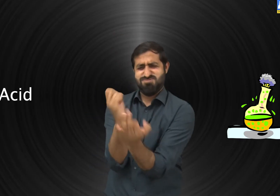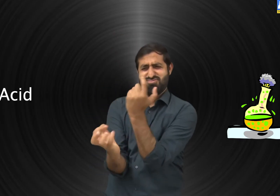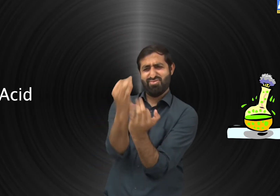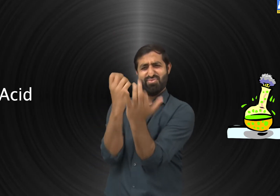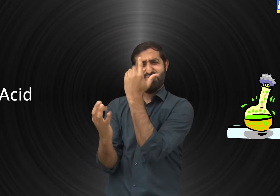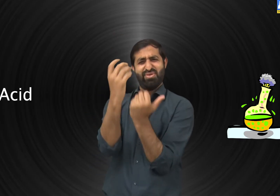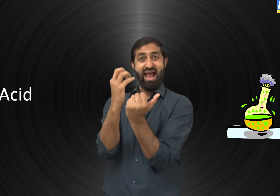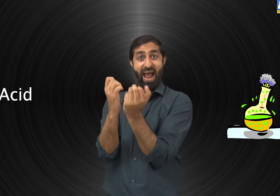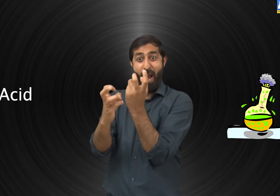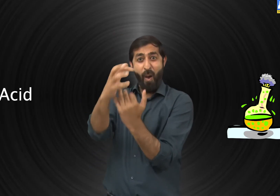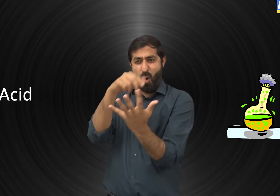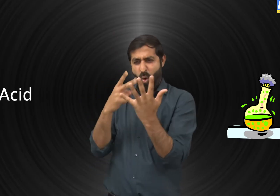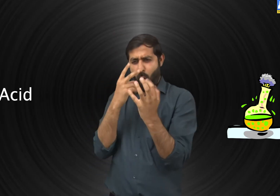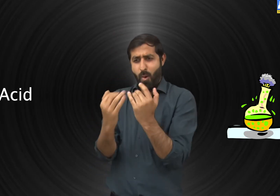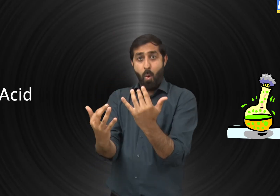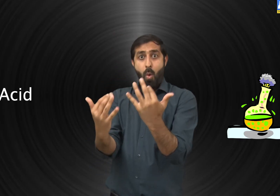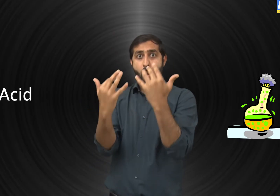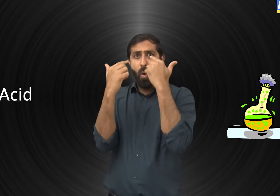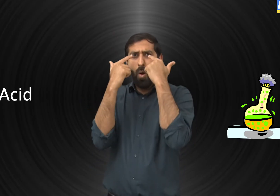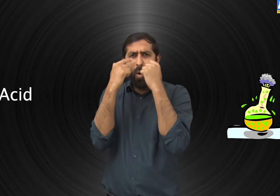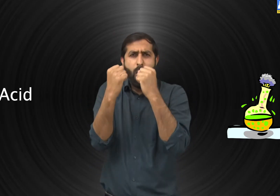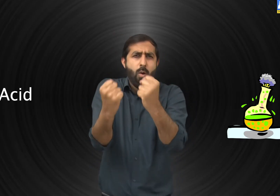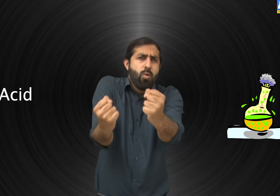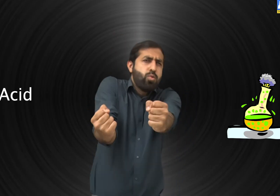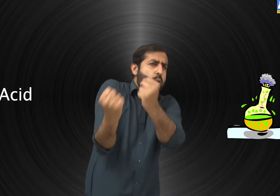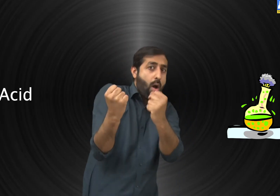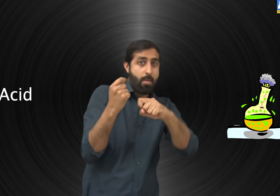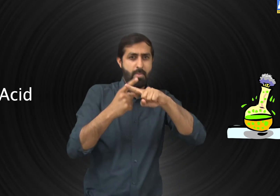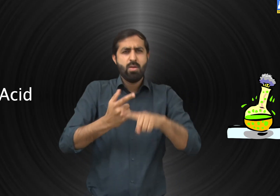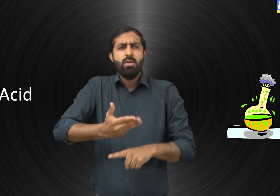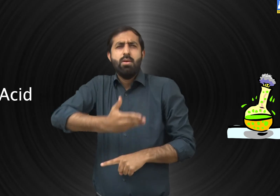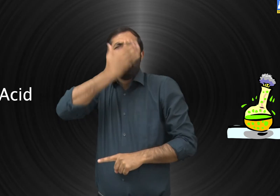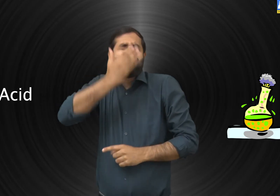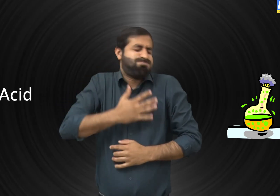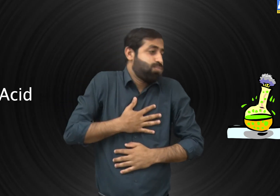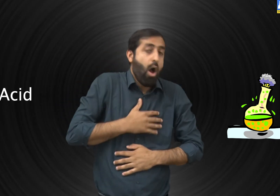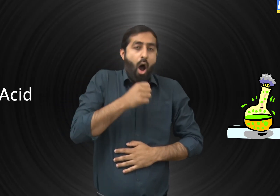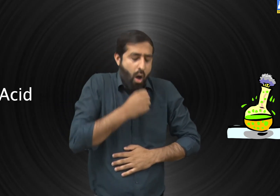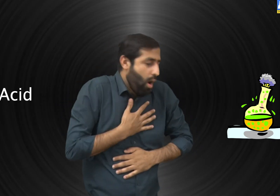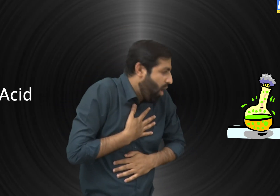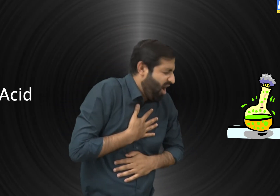It gives out a very strong smell, causes eye irritation.